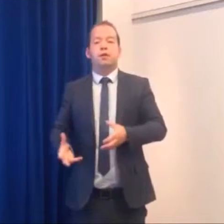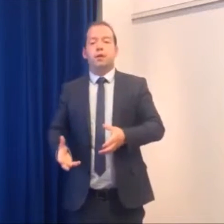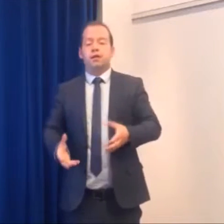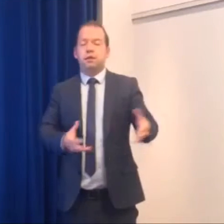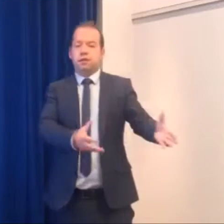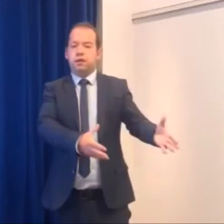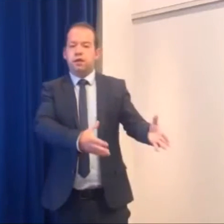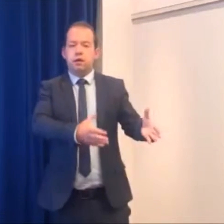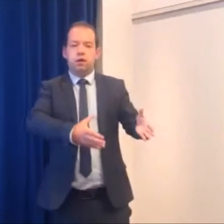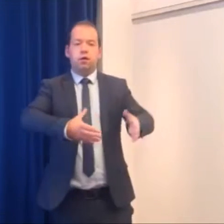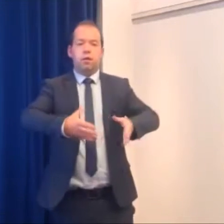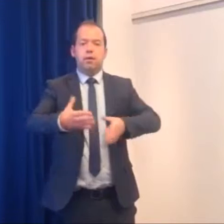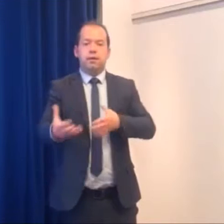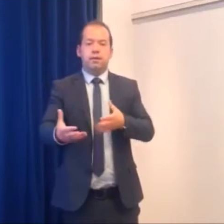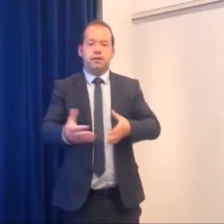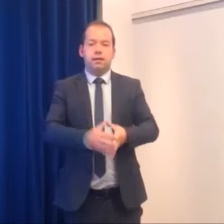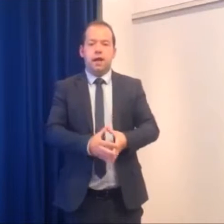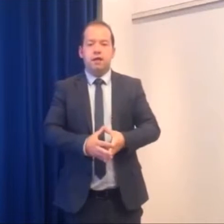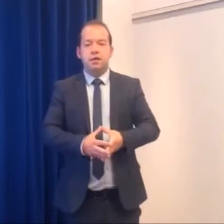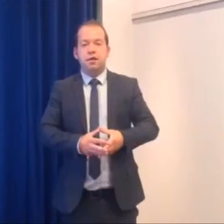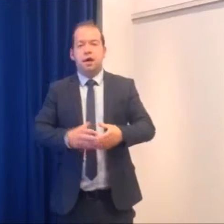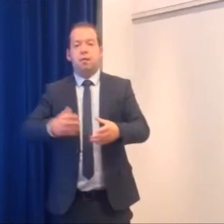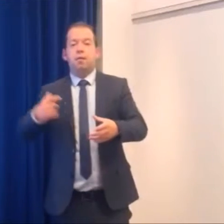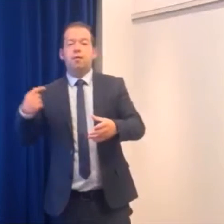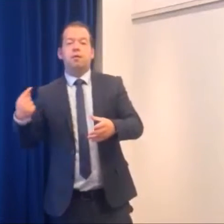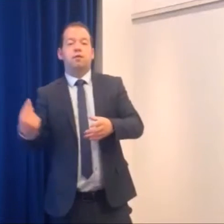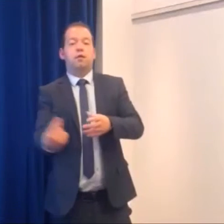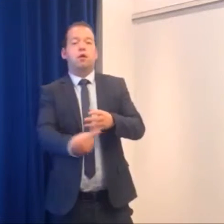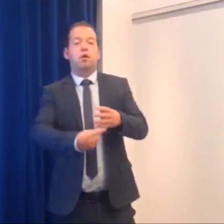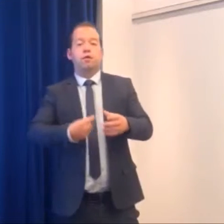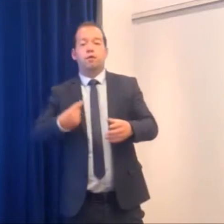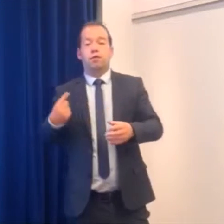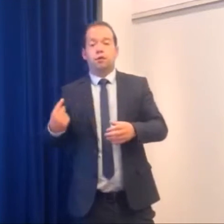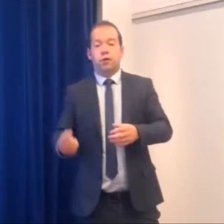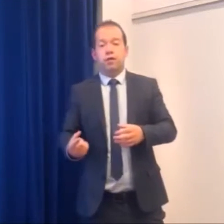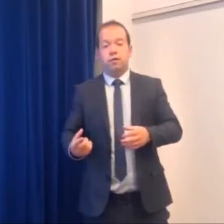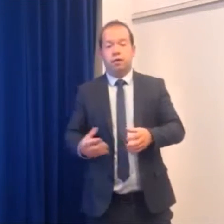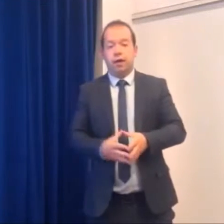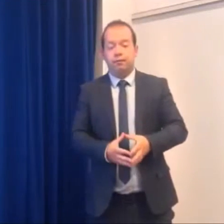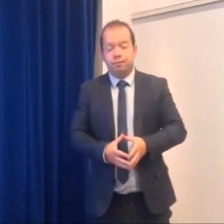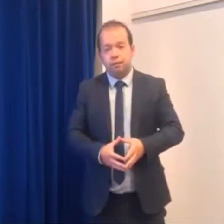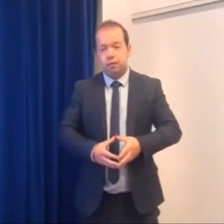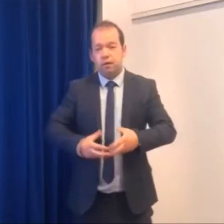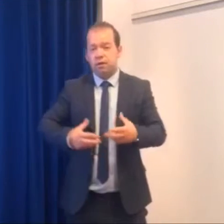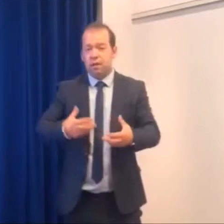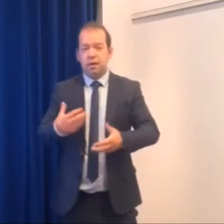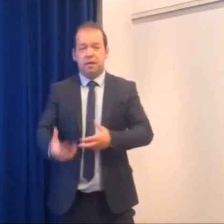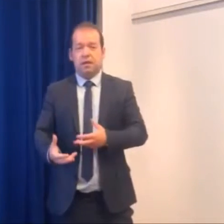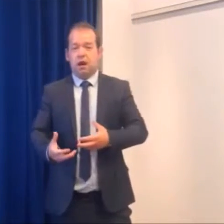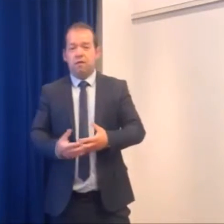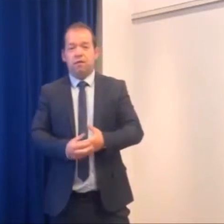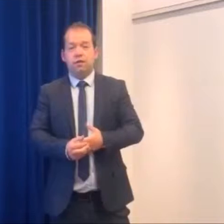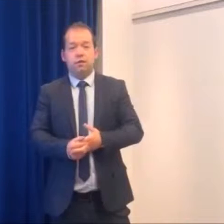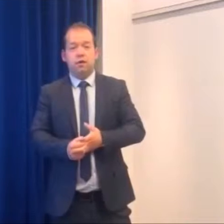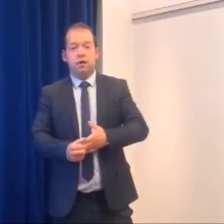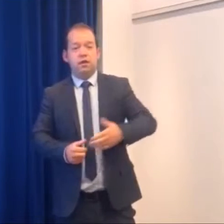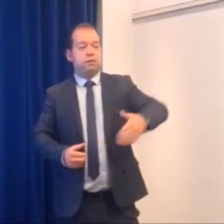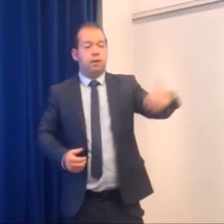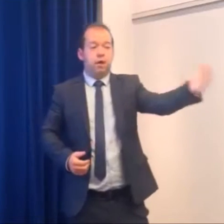with the parents obviously you know I'm going to be with him at the start I'll probably be with him for the whole of the first try so I'm building the confidence you know this man